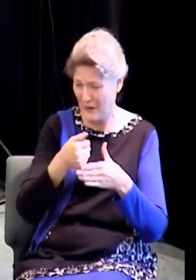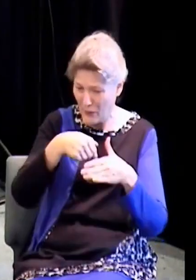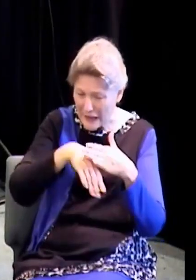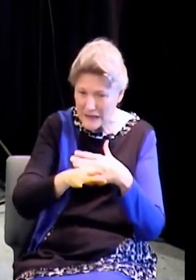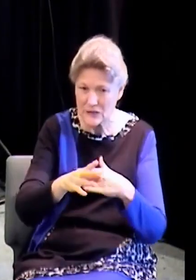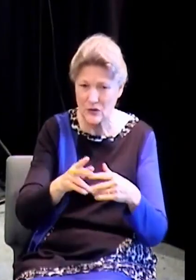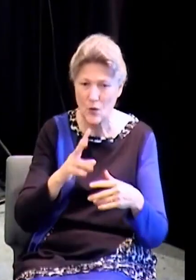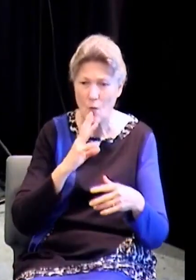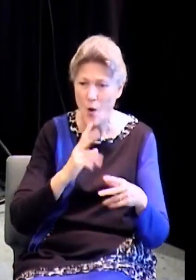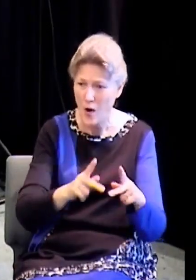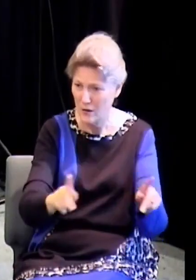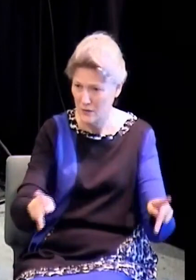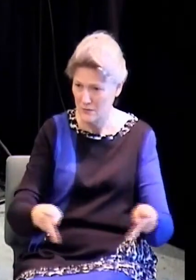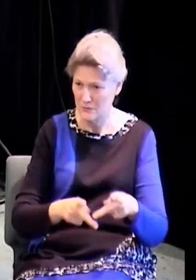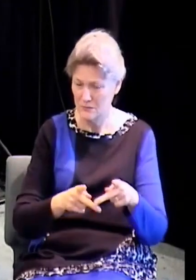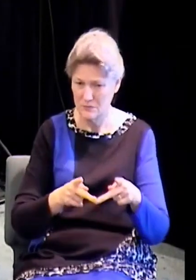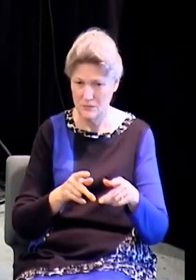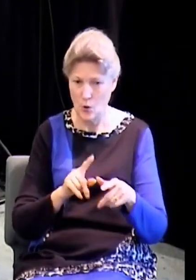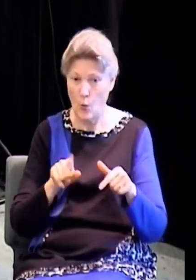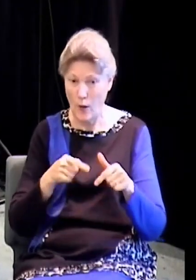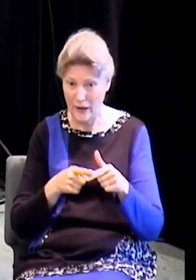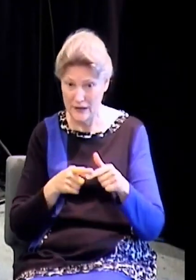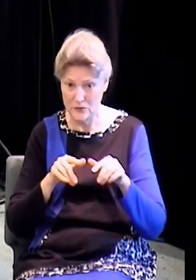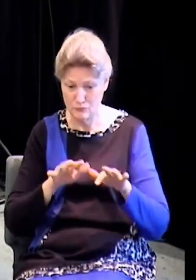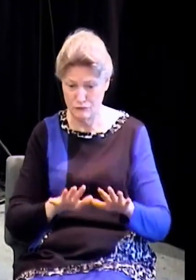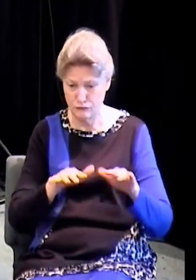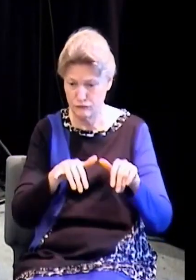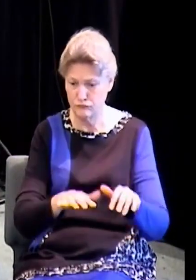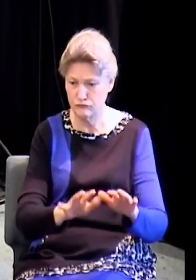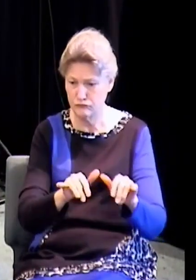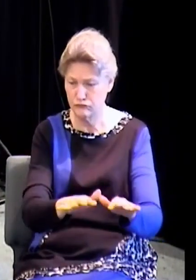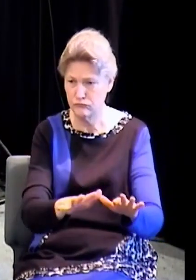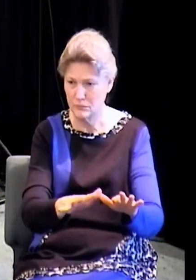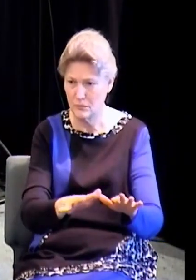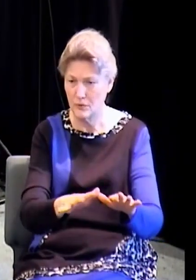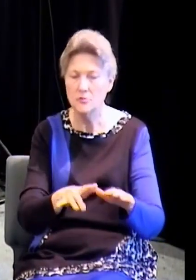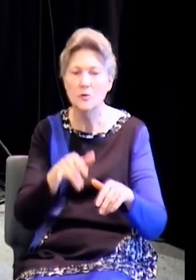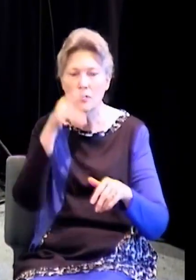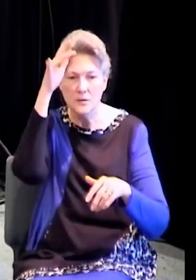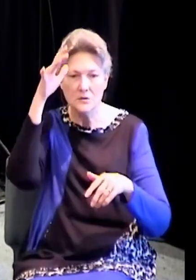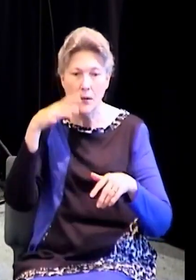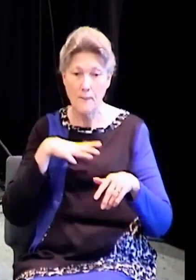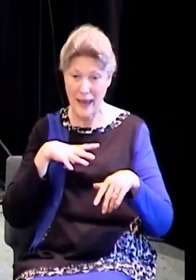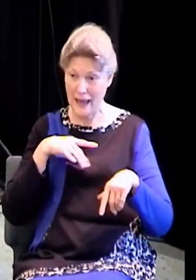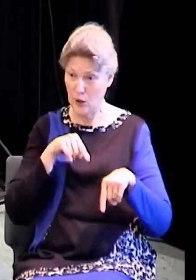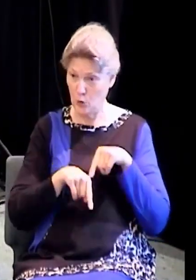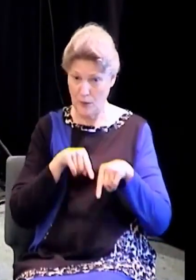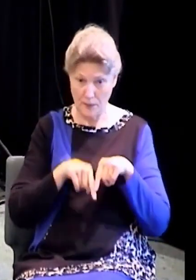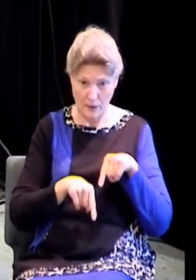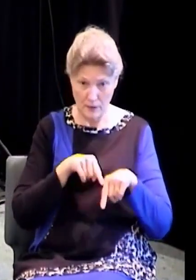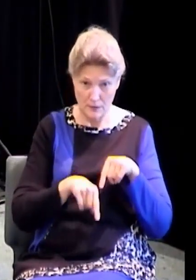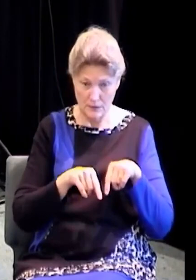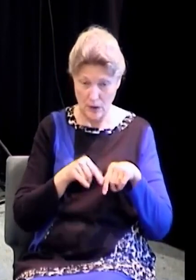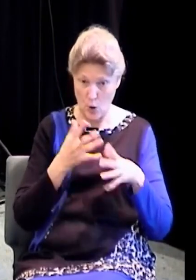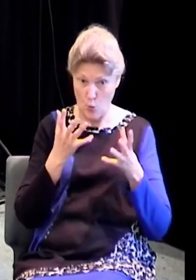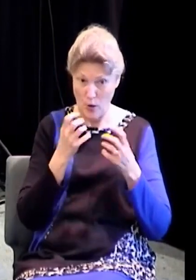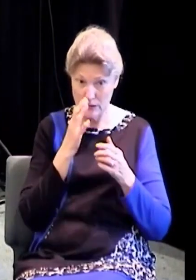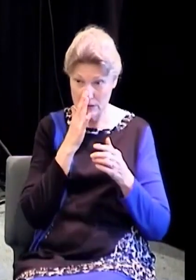we have someone who desired to change, but he just didn't know how to do it. He just couldn't get to the water in time to be healed.